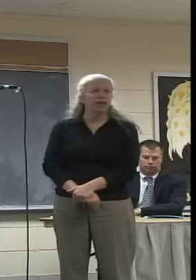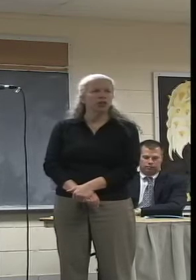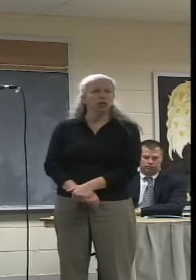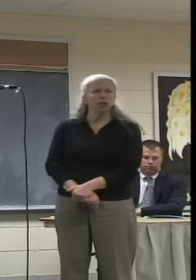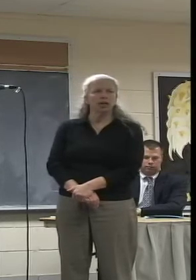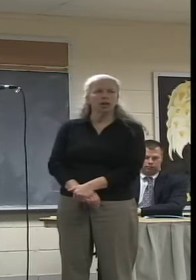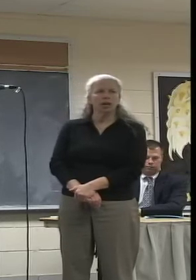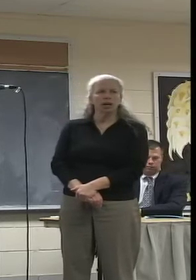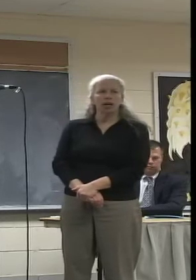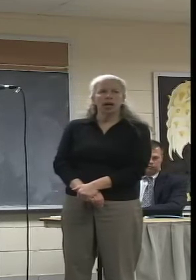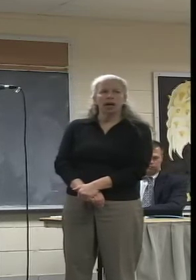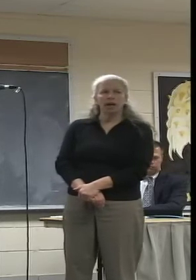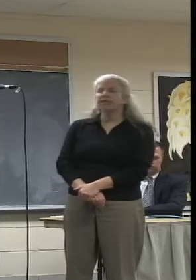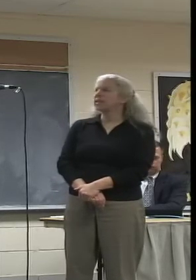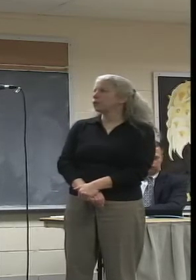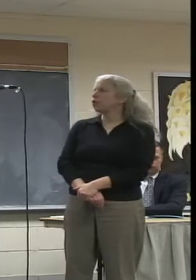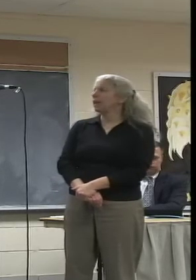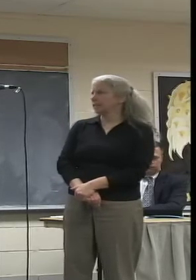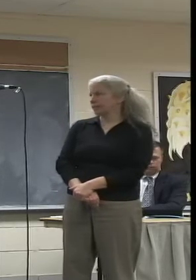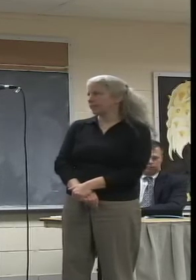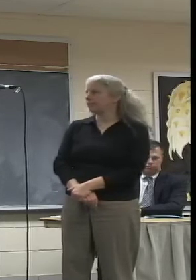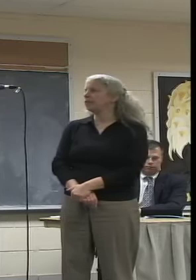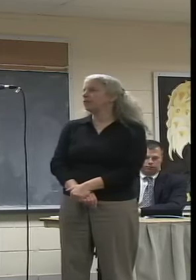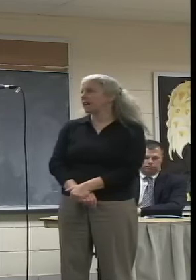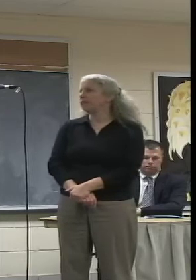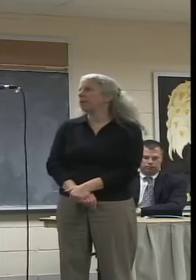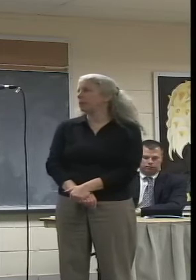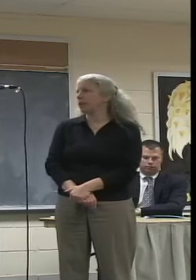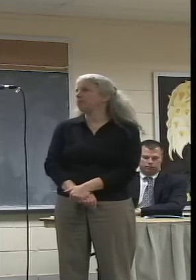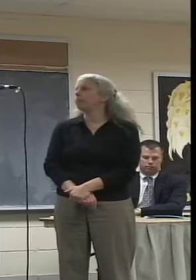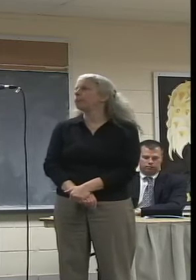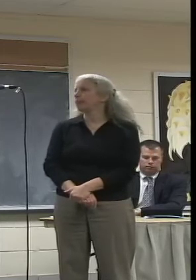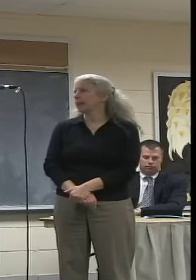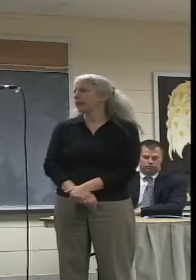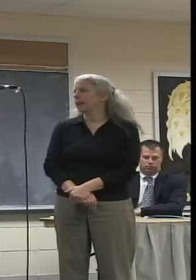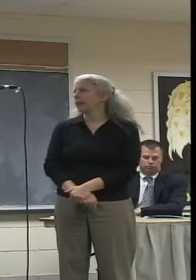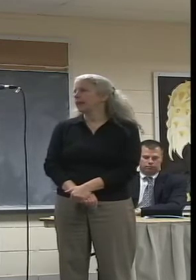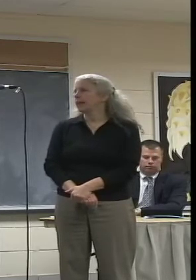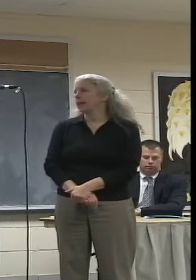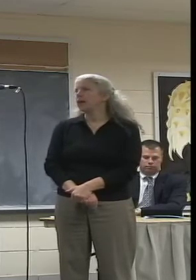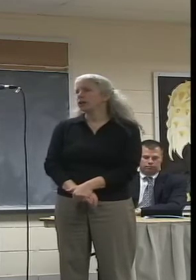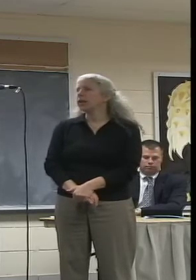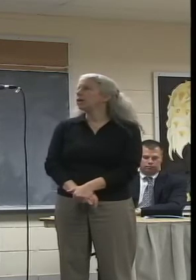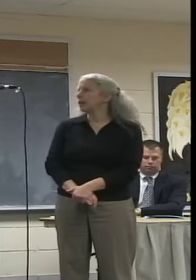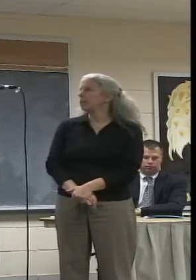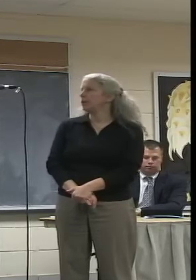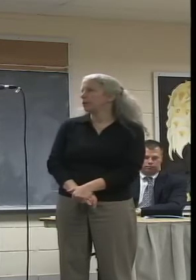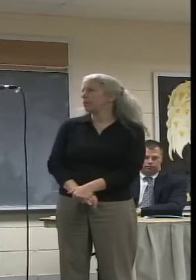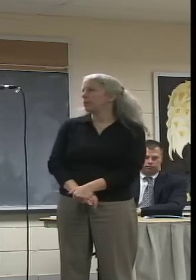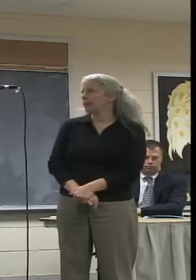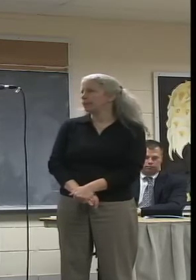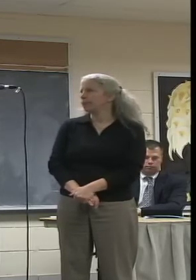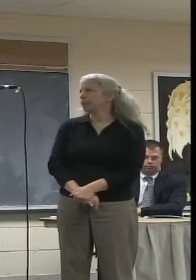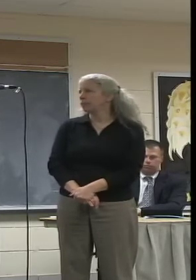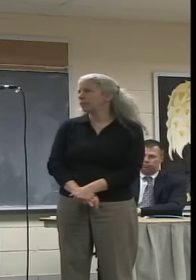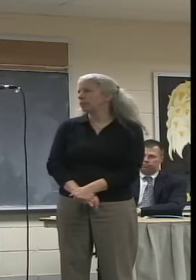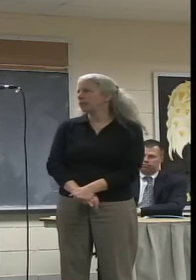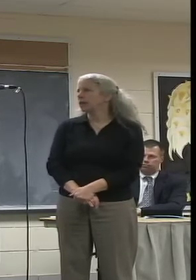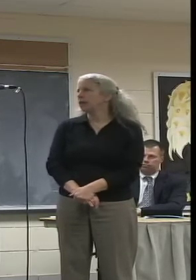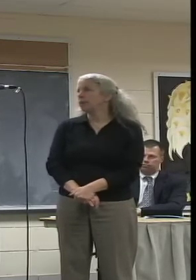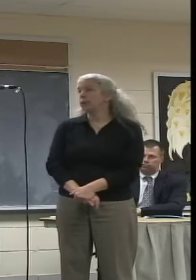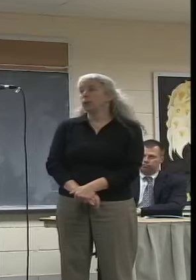violation of civil violation of civil rights. For I'm in pay with people. When people get old,